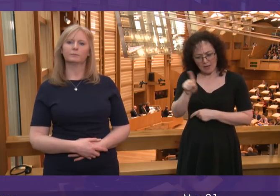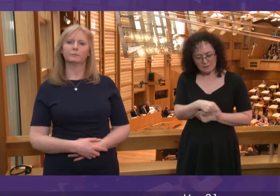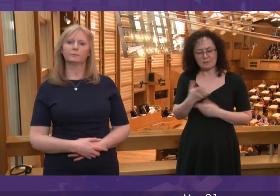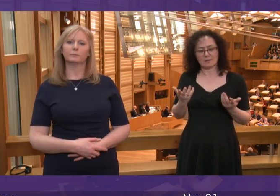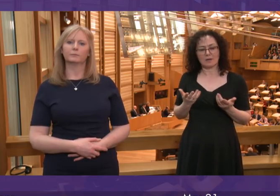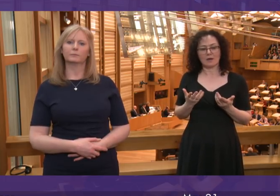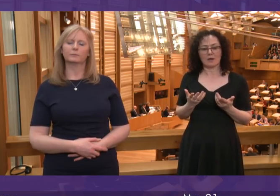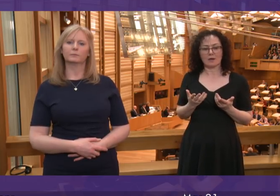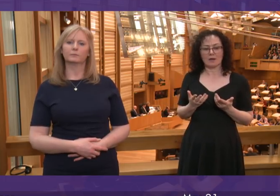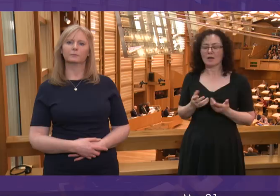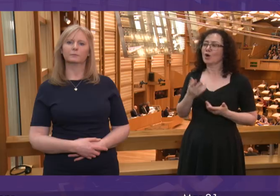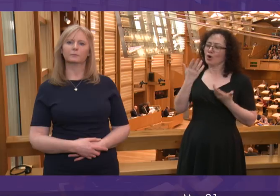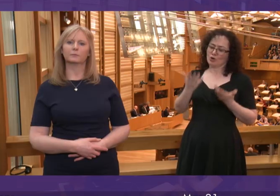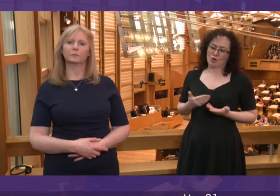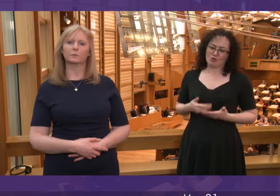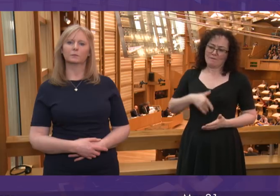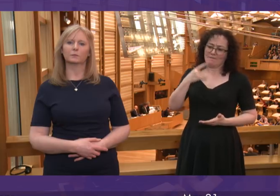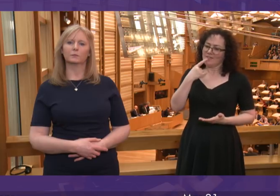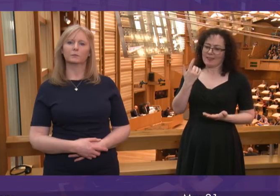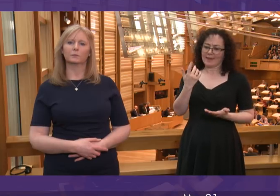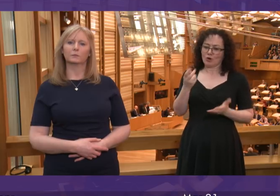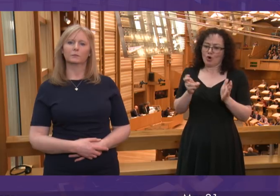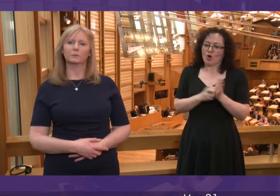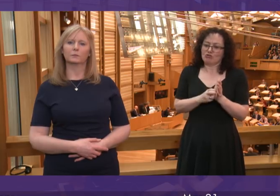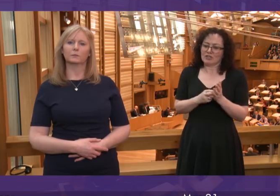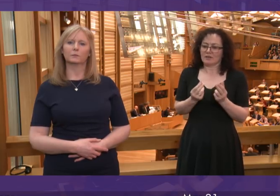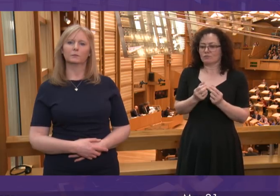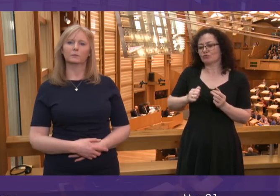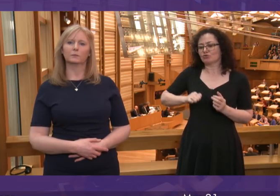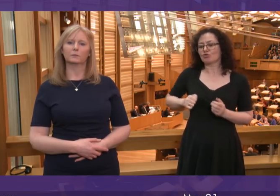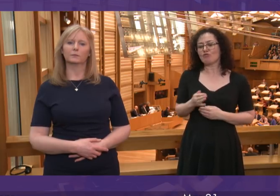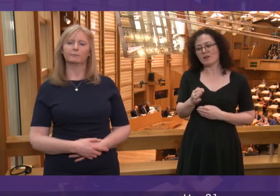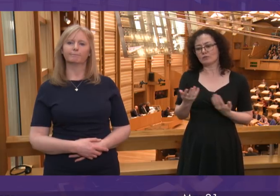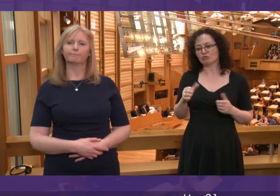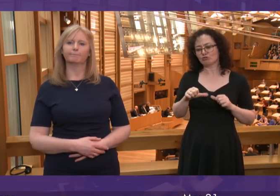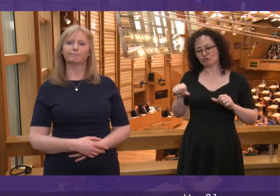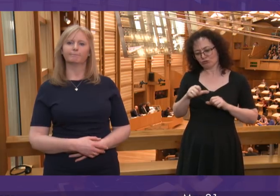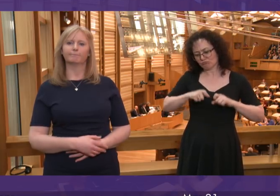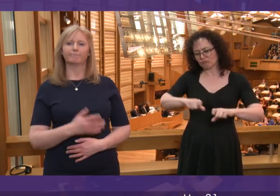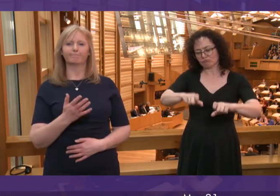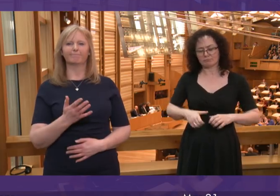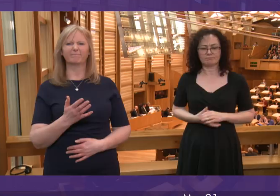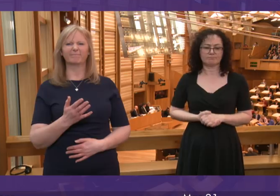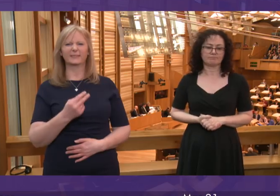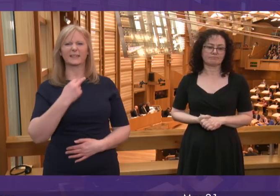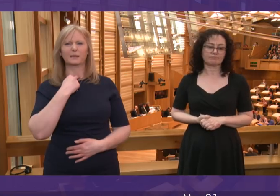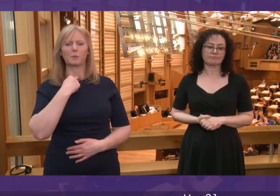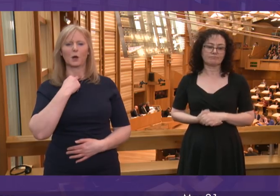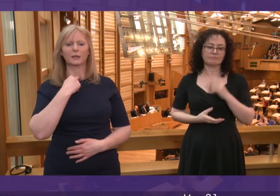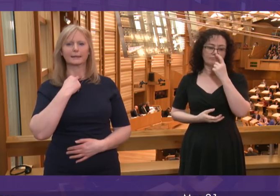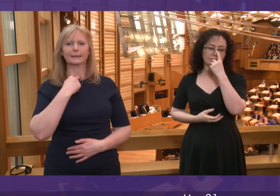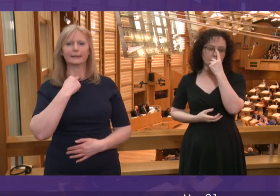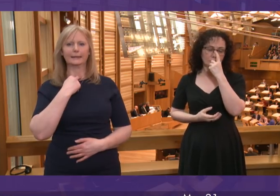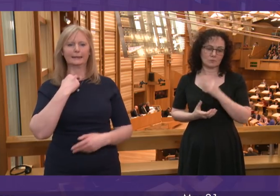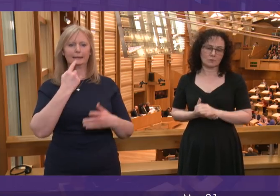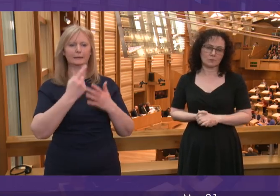considers that the ScotRail franchise continues to be sustainable? First Minister. Well, I am disappointed that passengers across a number of routes